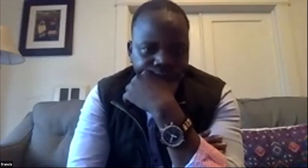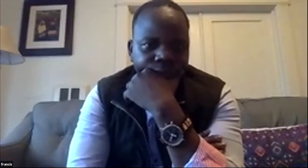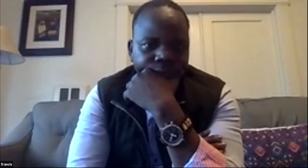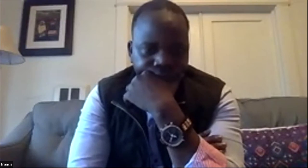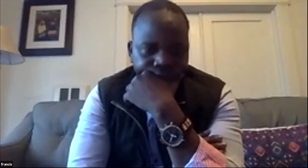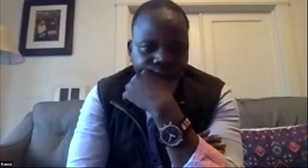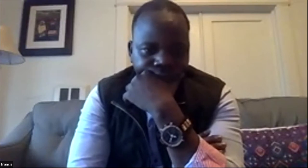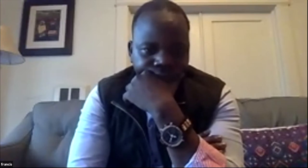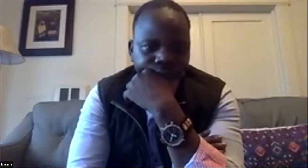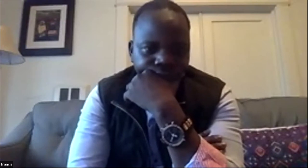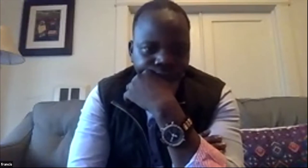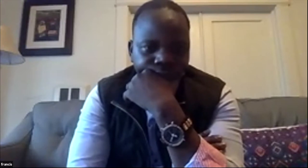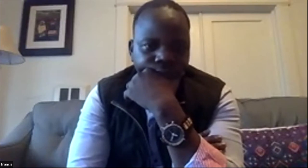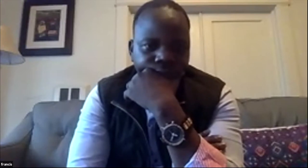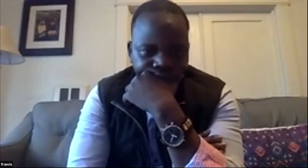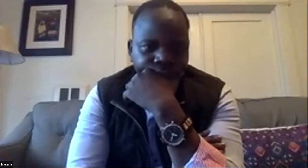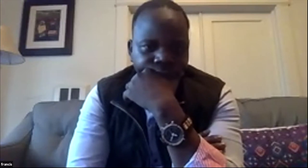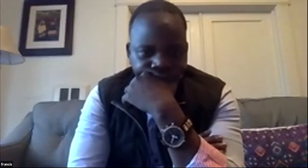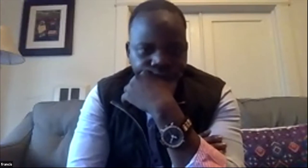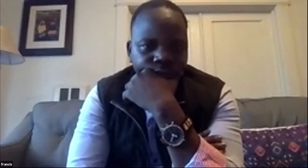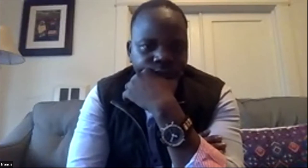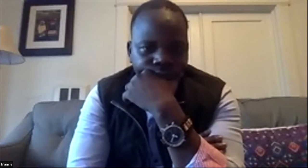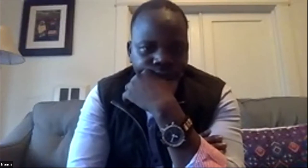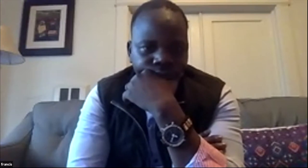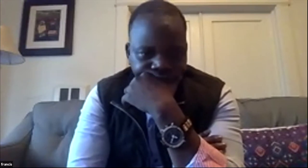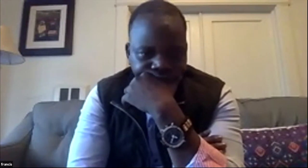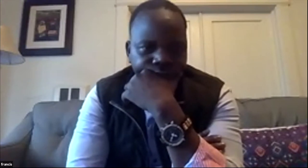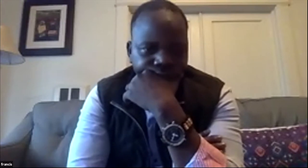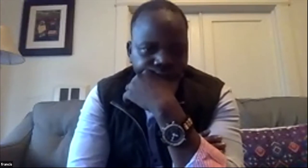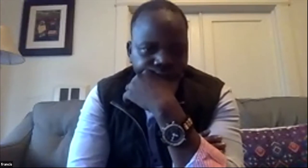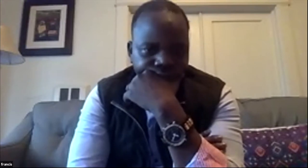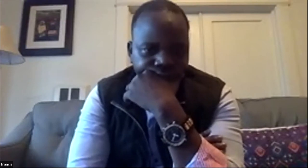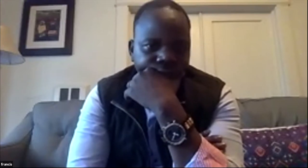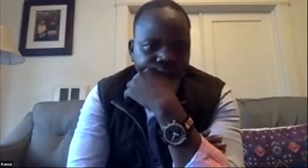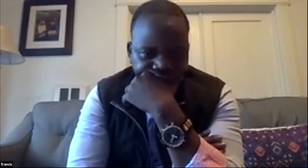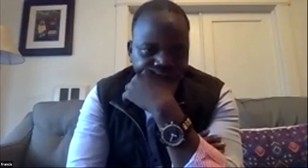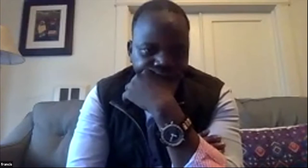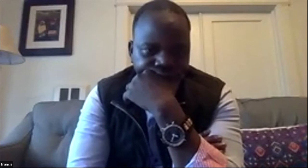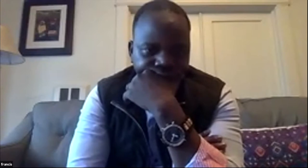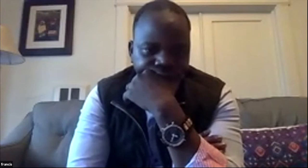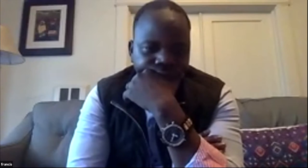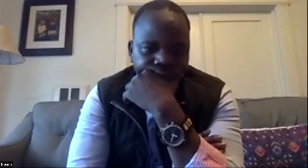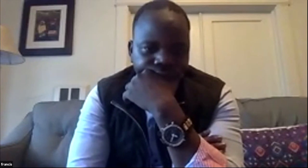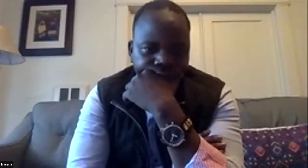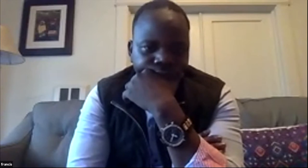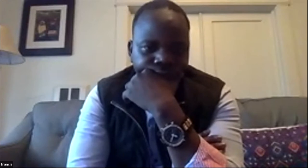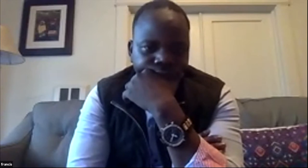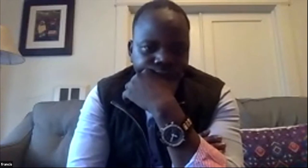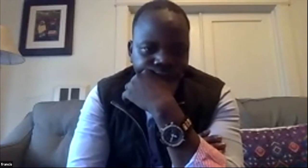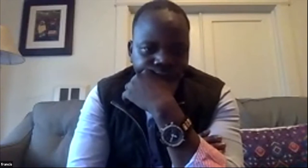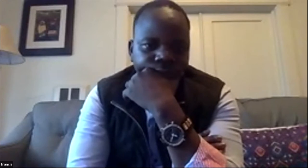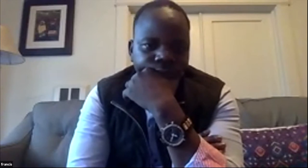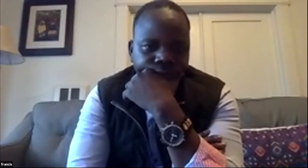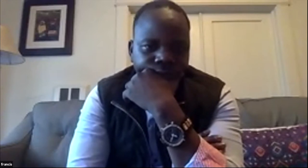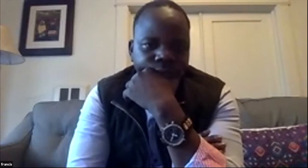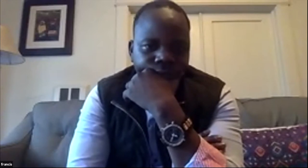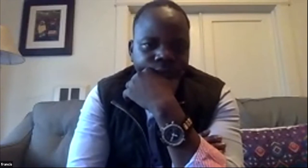uh for healing uh for learning and you know i always feel that if we create a village